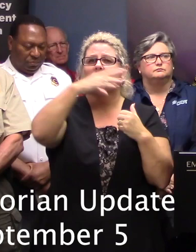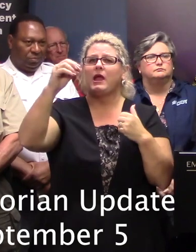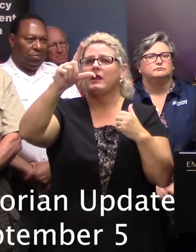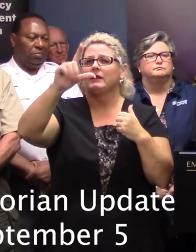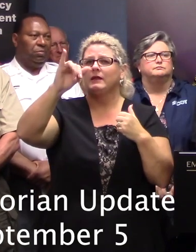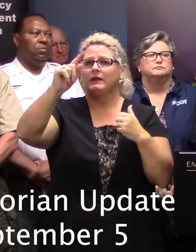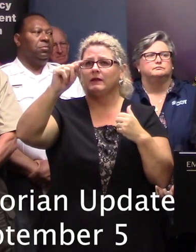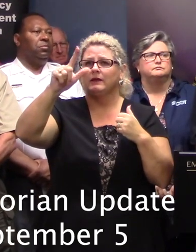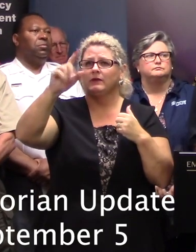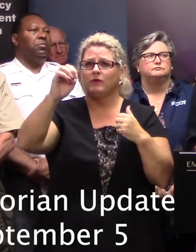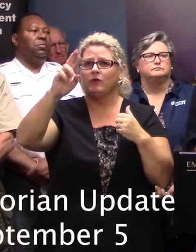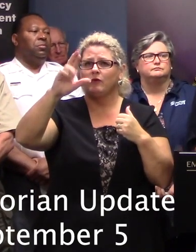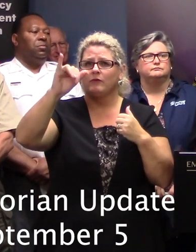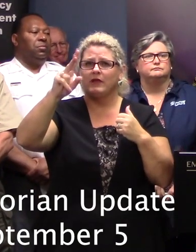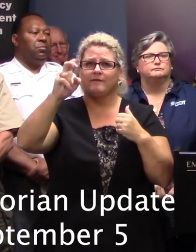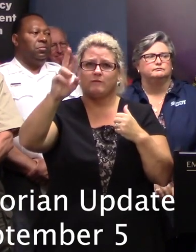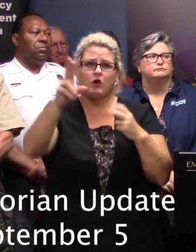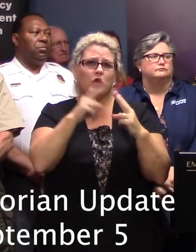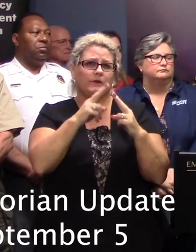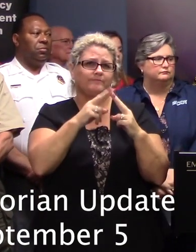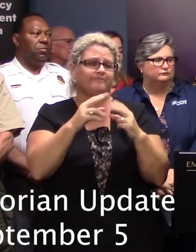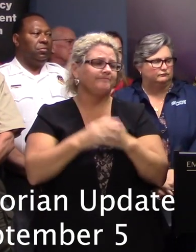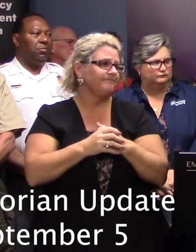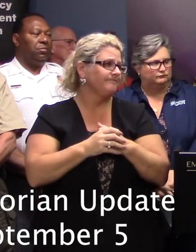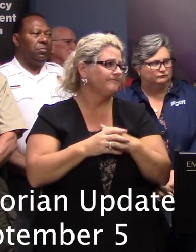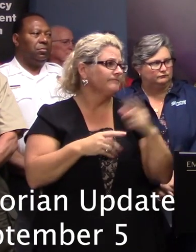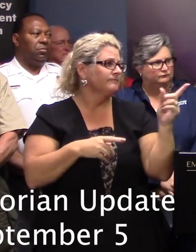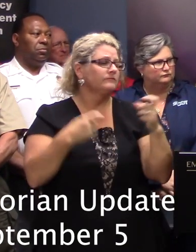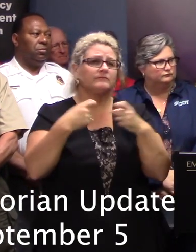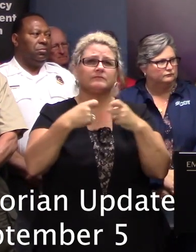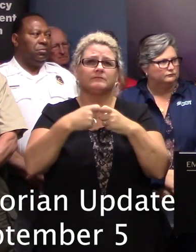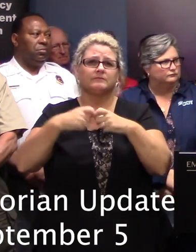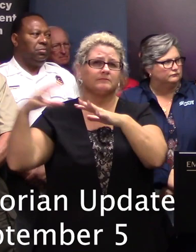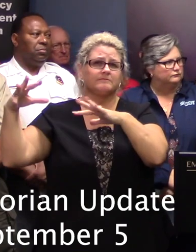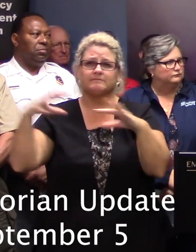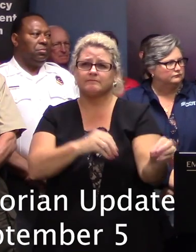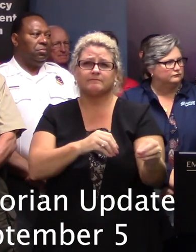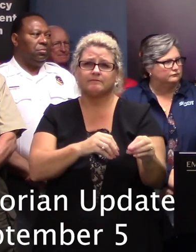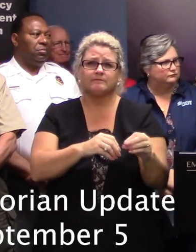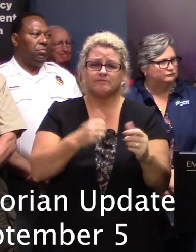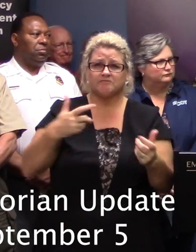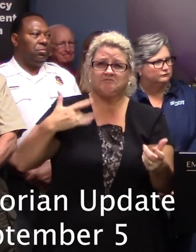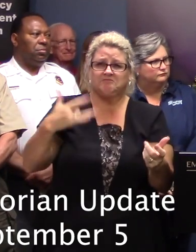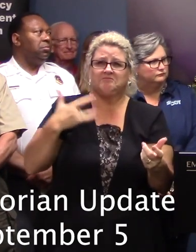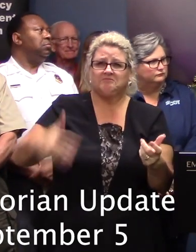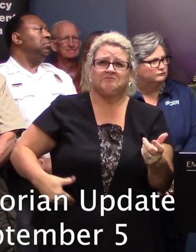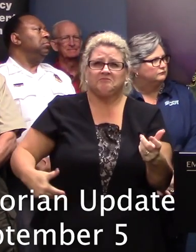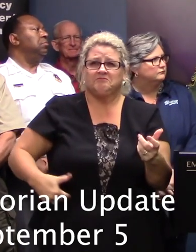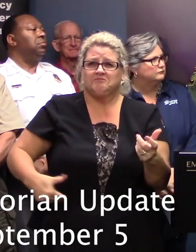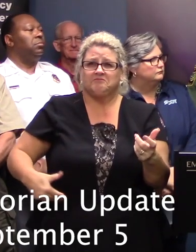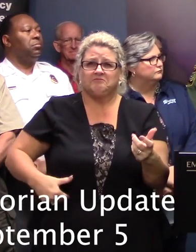and Little River with regard to the power outages any kind of sense or idea as to how long